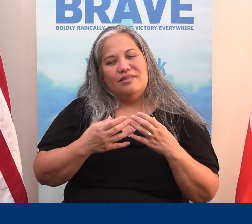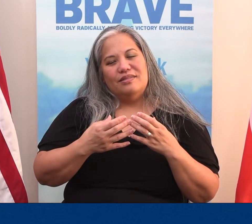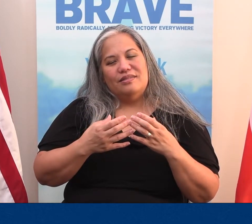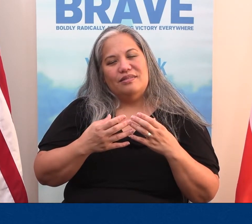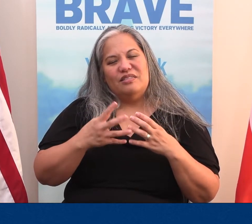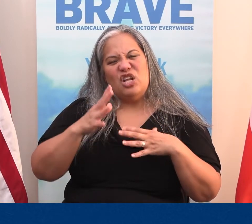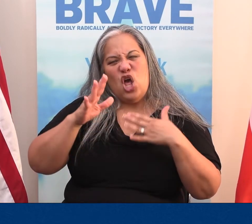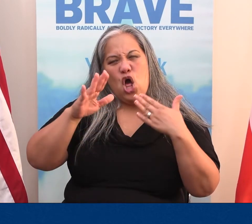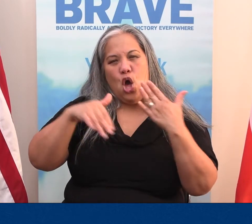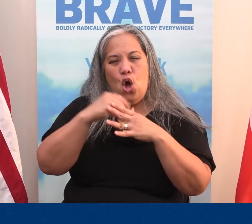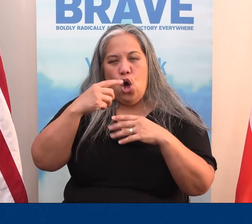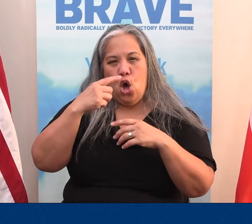the entire year.